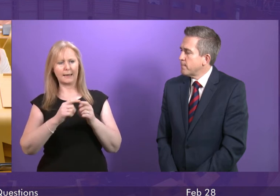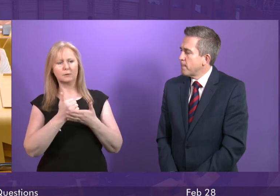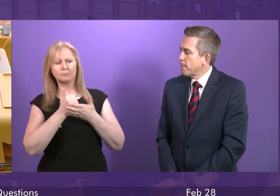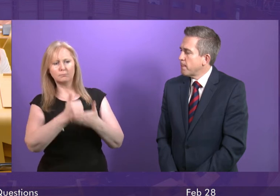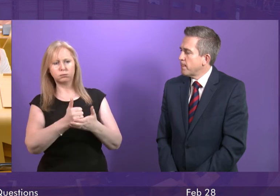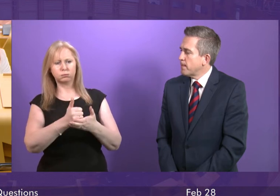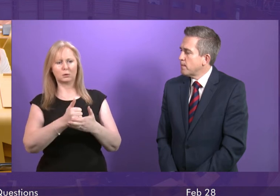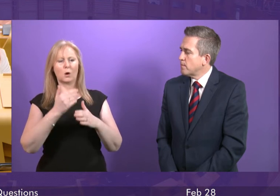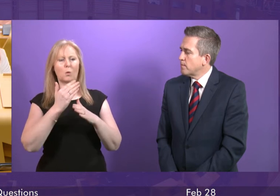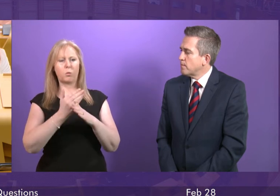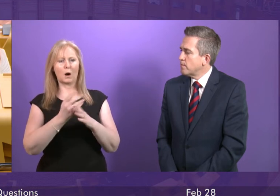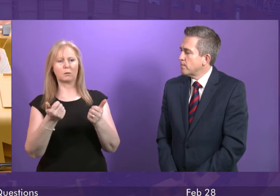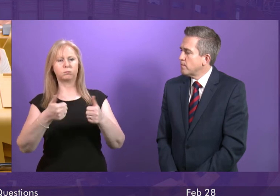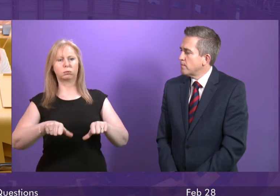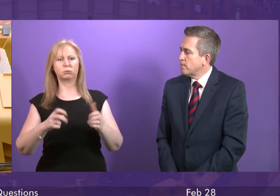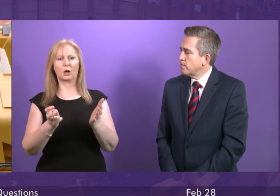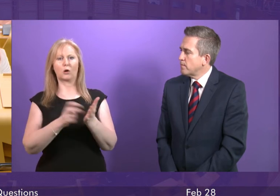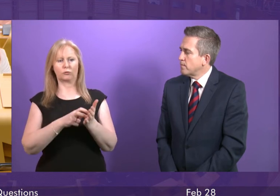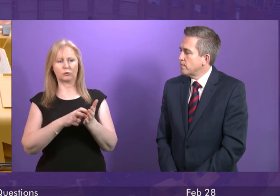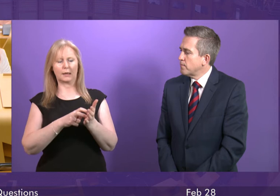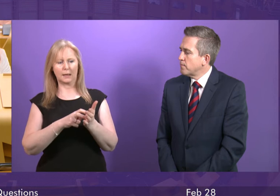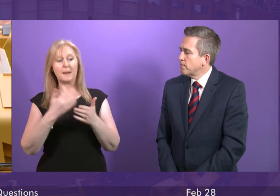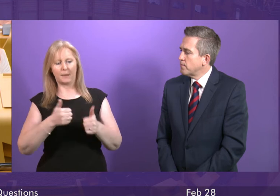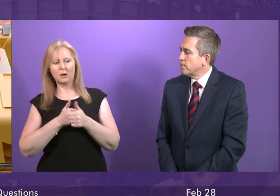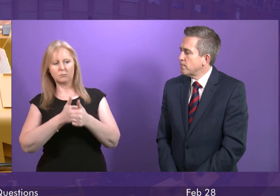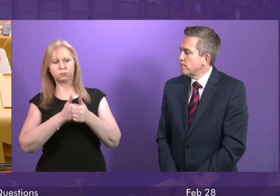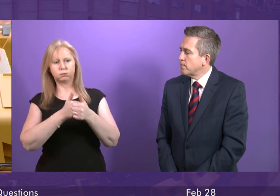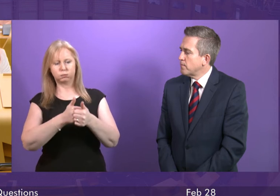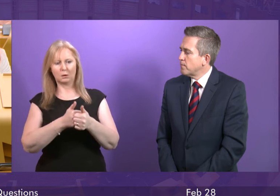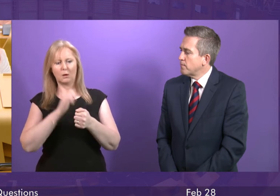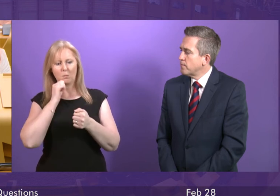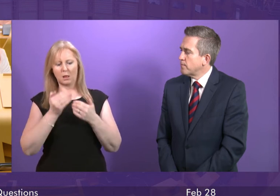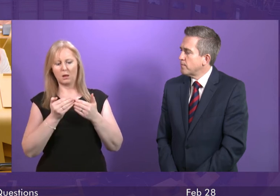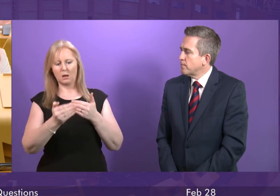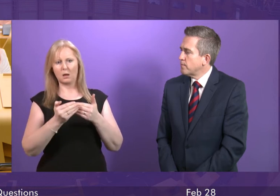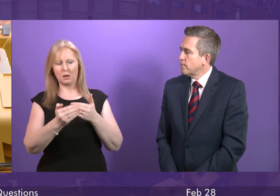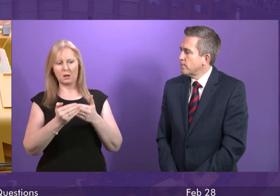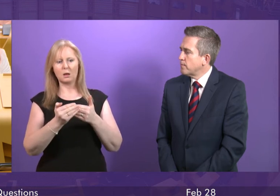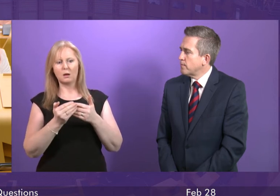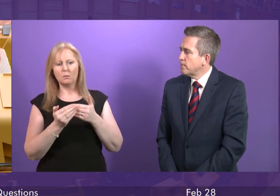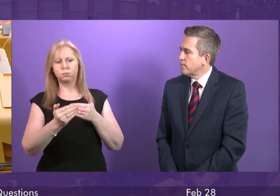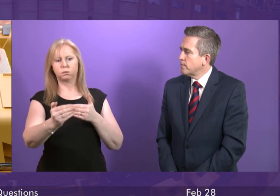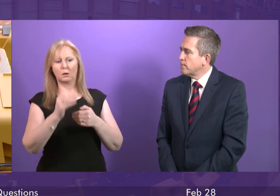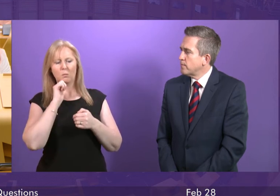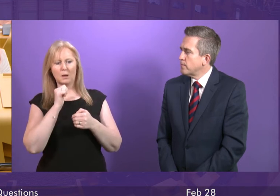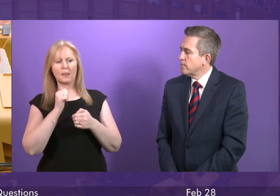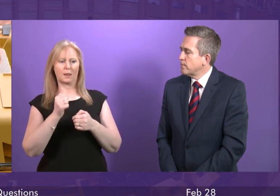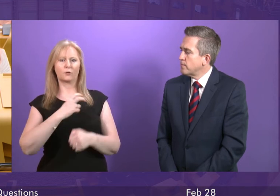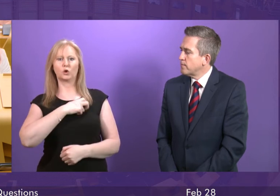have supported BIFAB throughout and in the medium to longer term, work with the trade unions and others to try to address